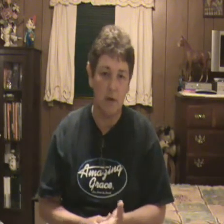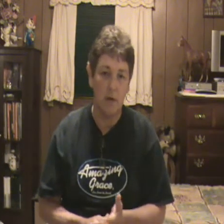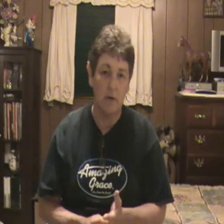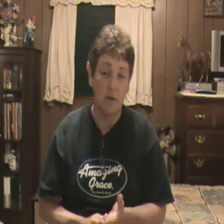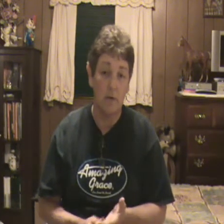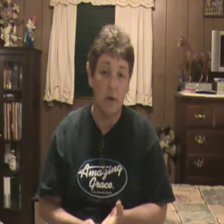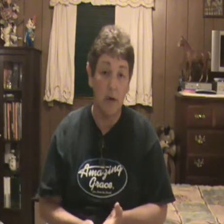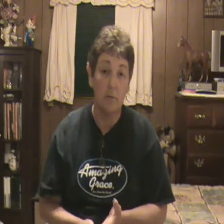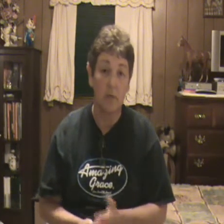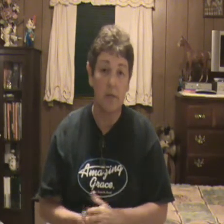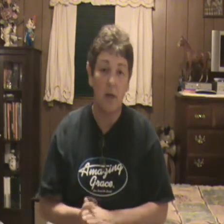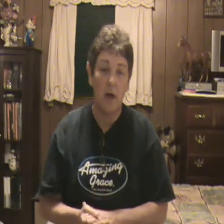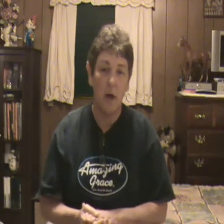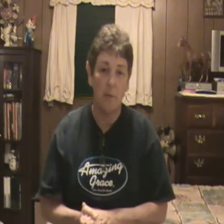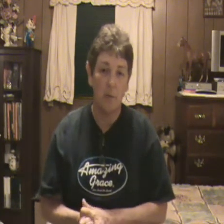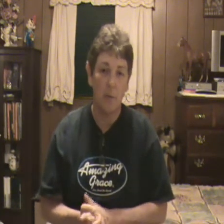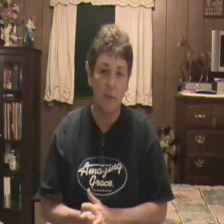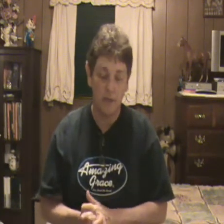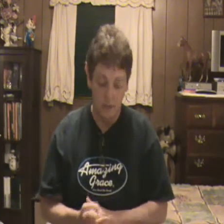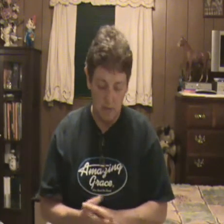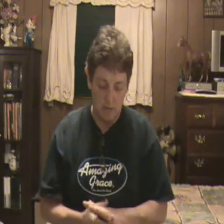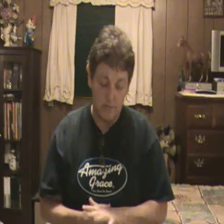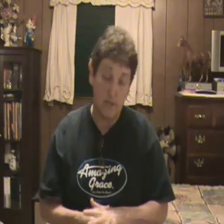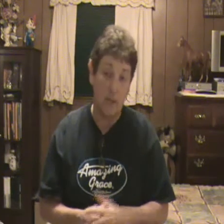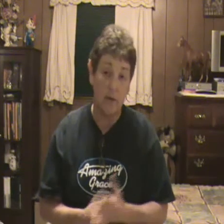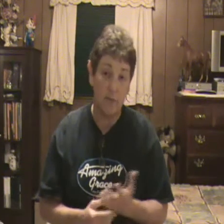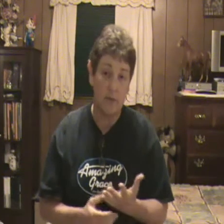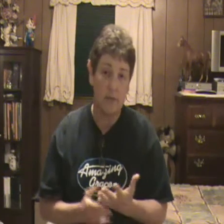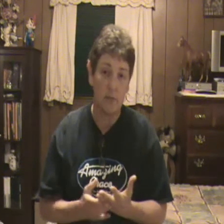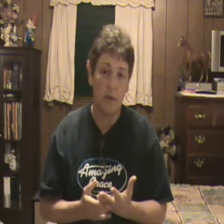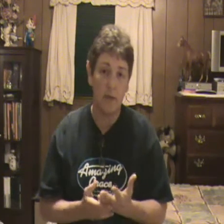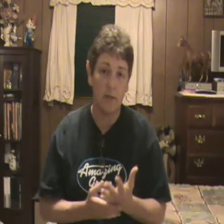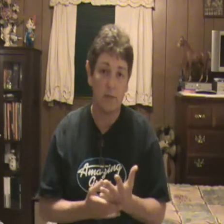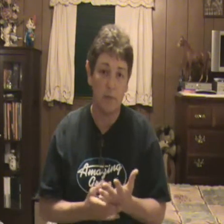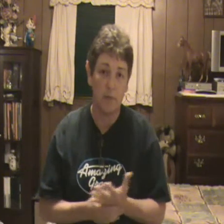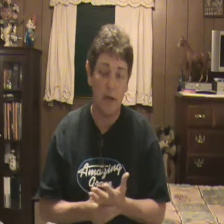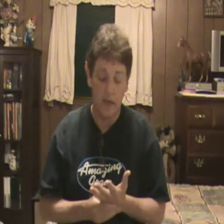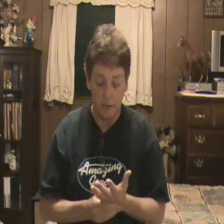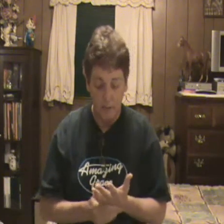numbness, but it won't be, say, like, for instance, the way it is with me now.